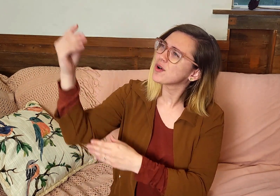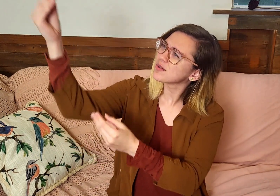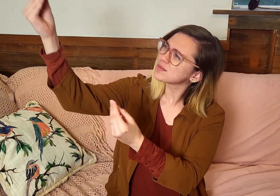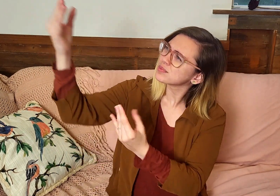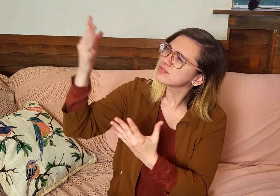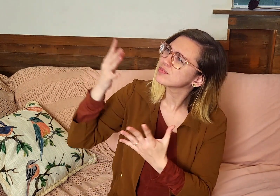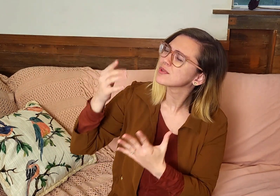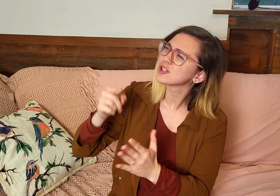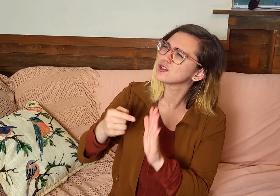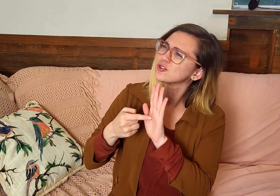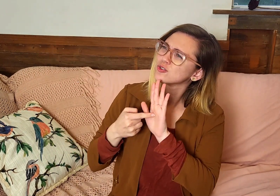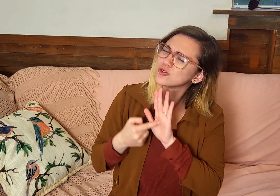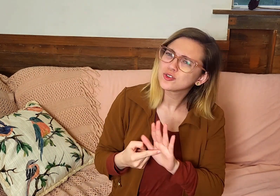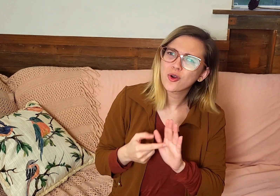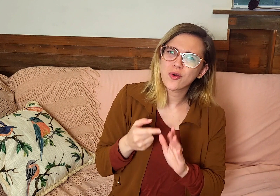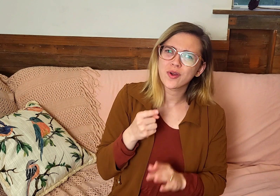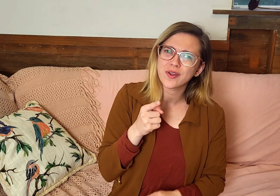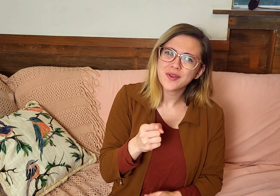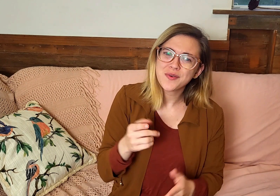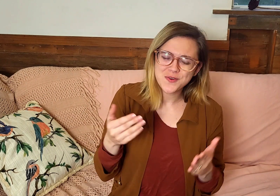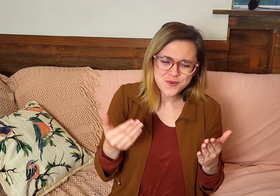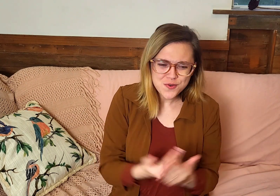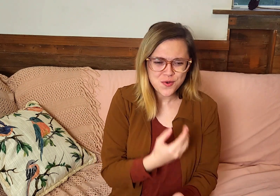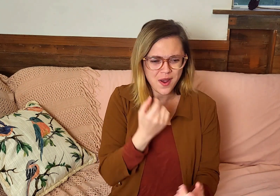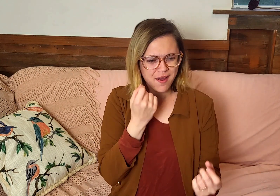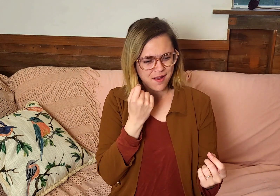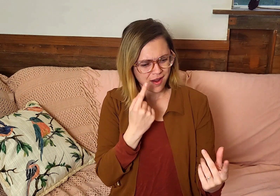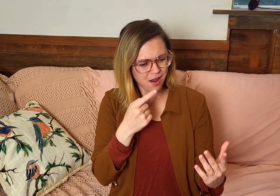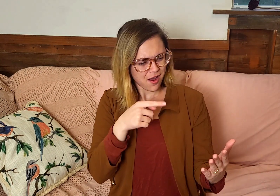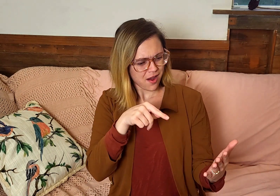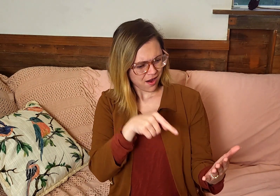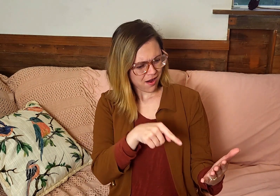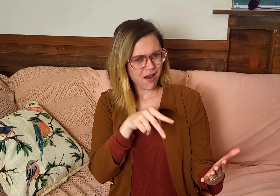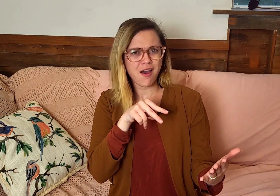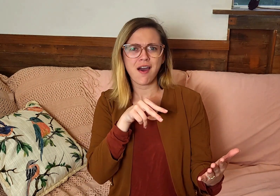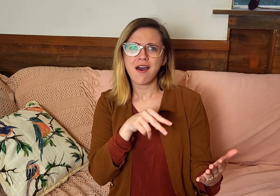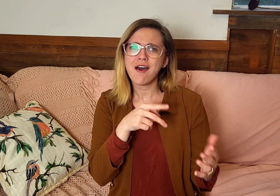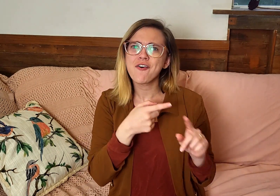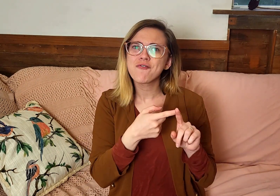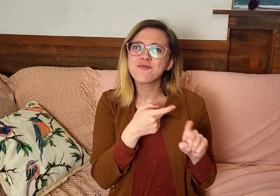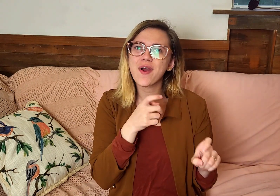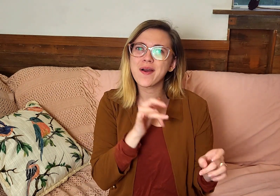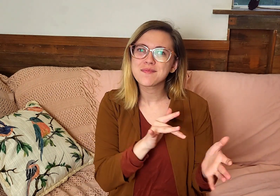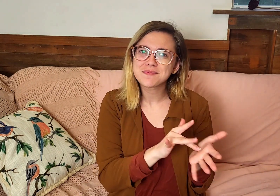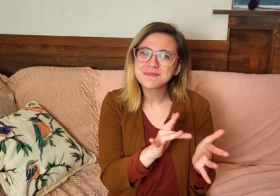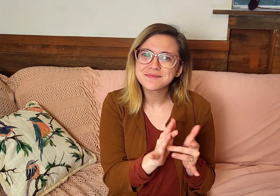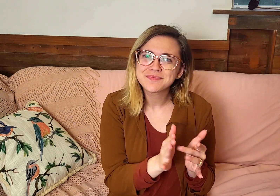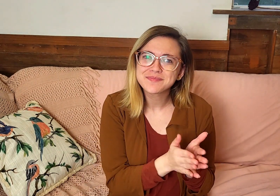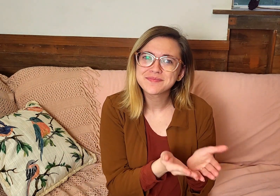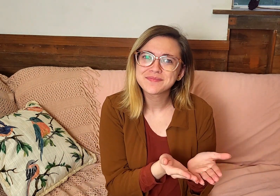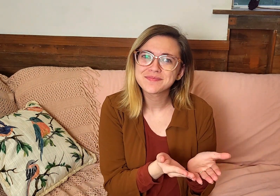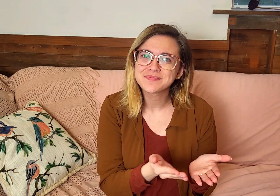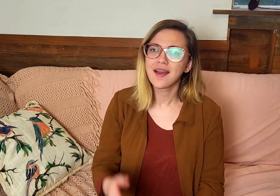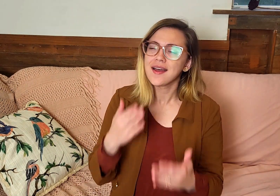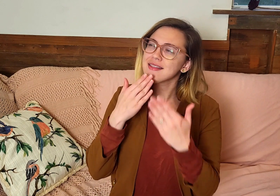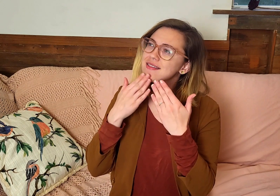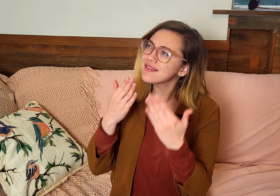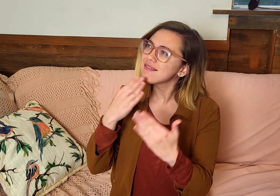allowing him to reveal to you and showing you a new understanding and a new meaning from the scripture. Thank